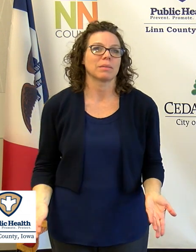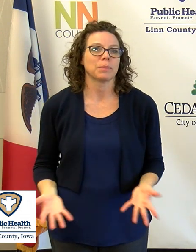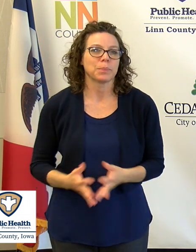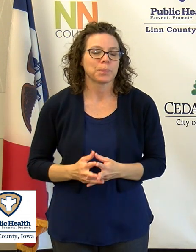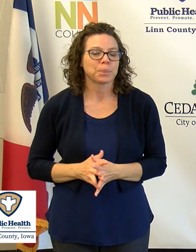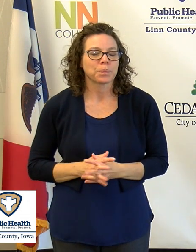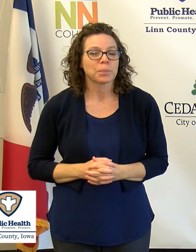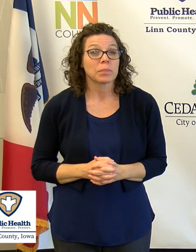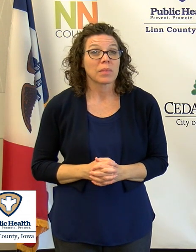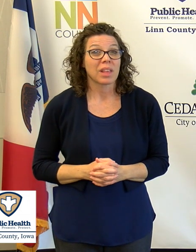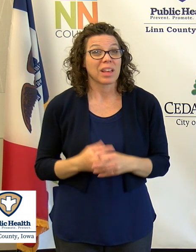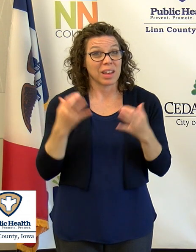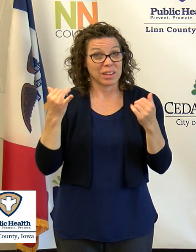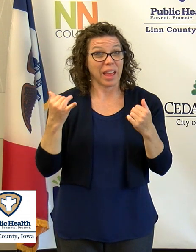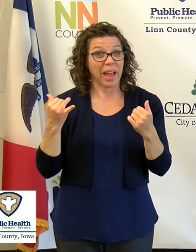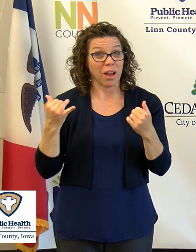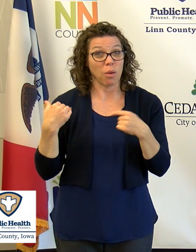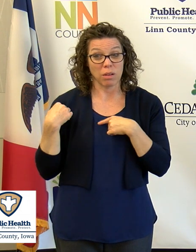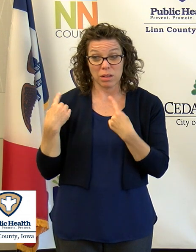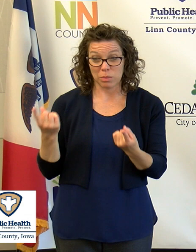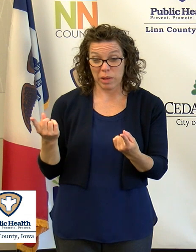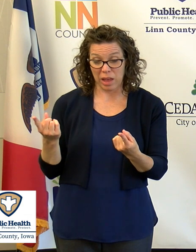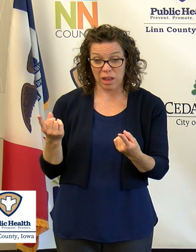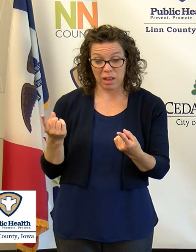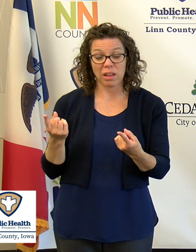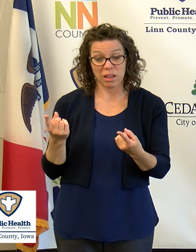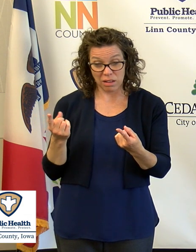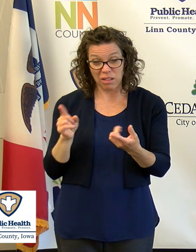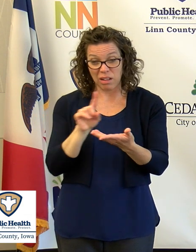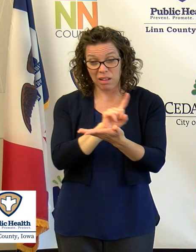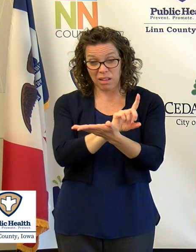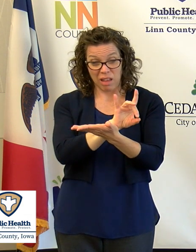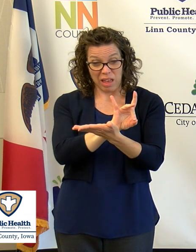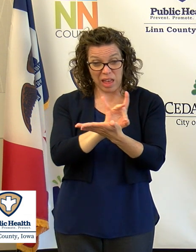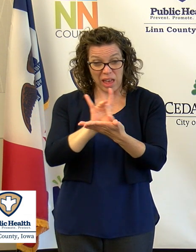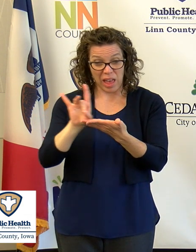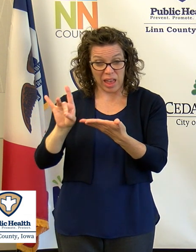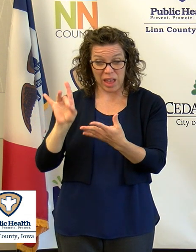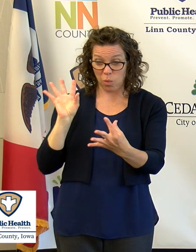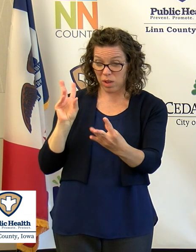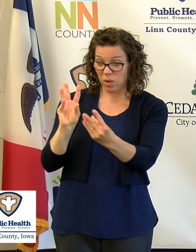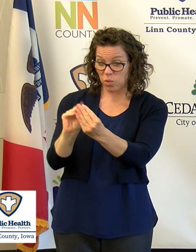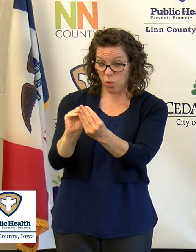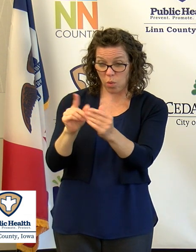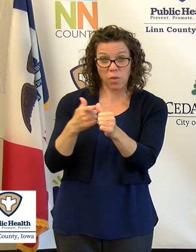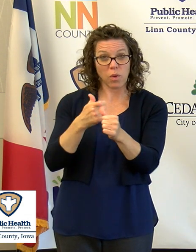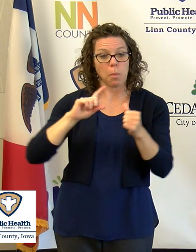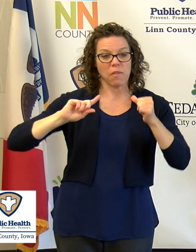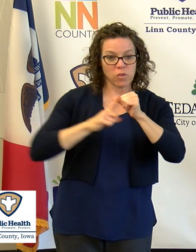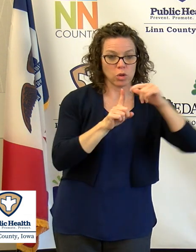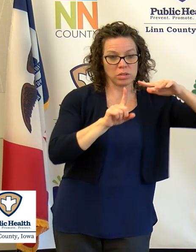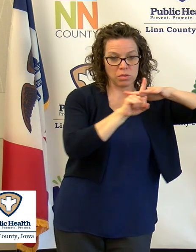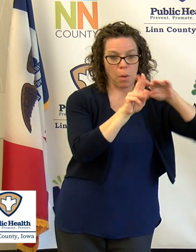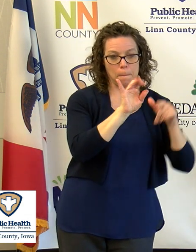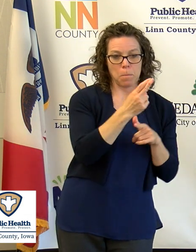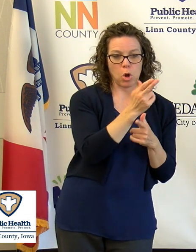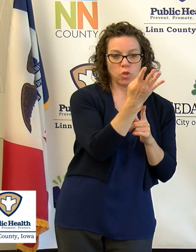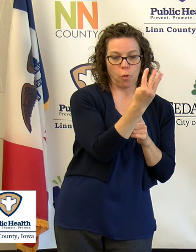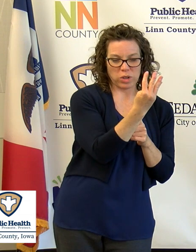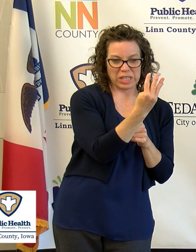It has now been more than eight weeks since community spread was first identified in Iowa on March 14th,